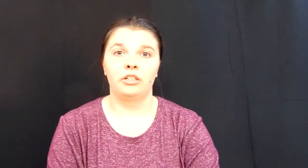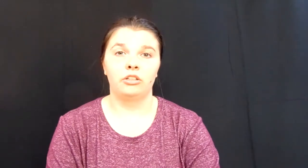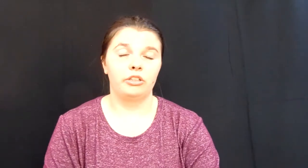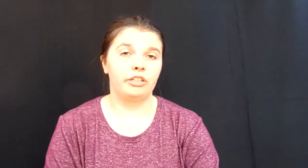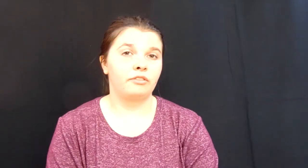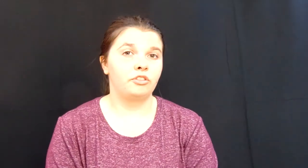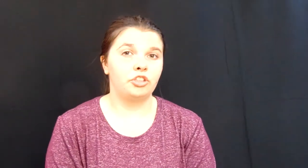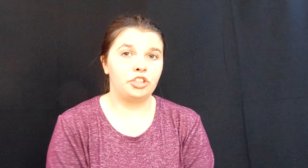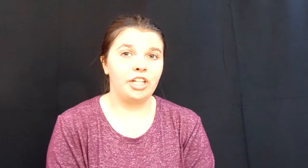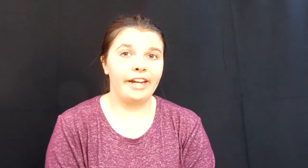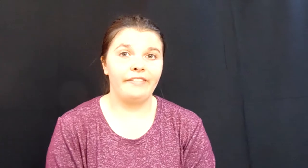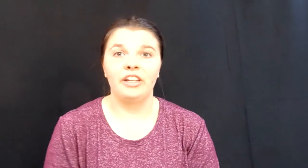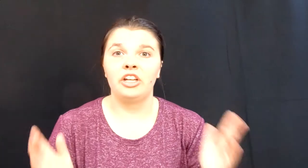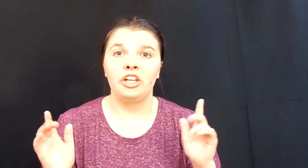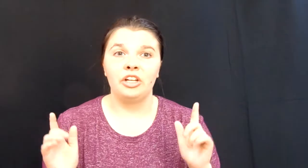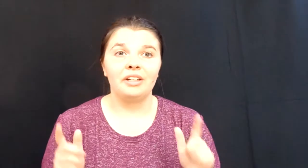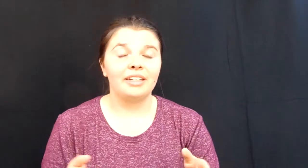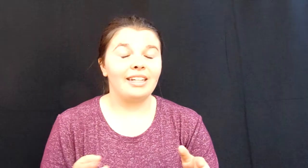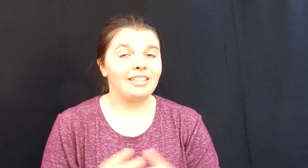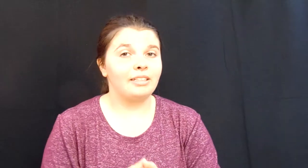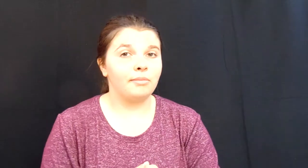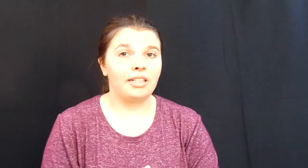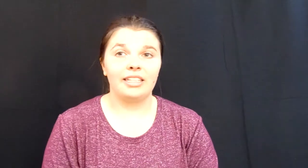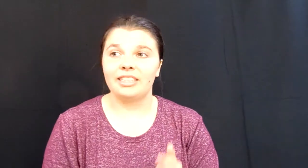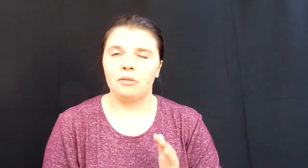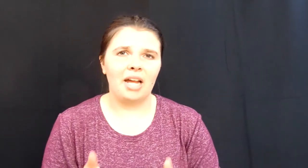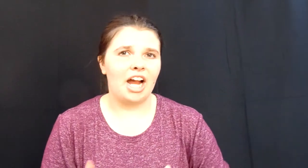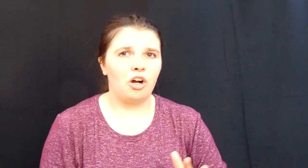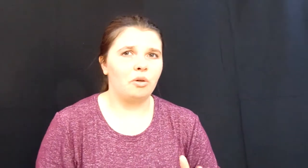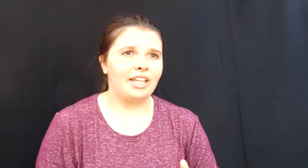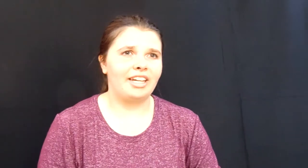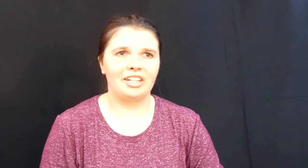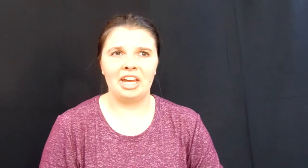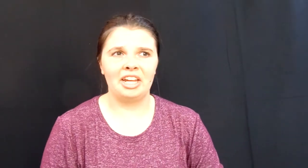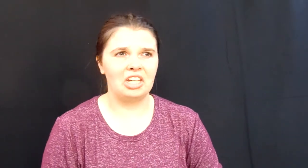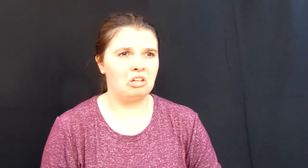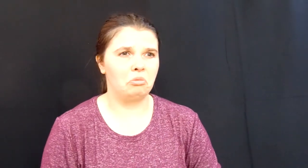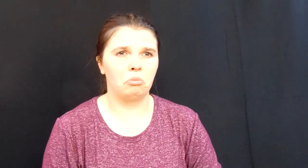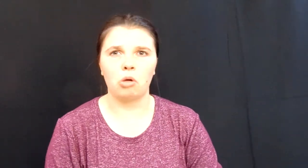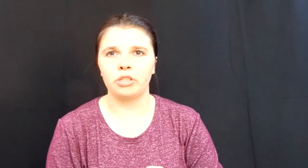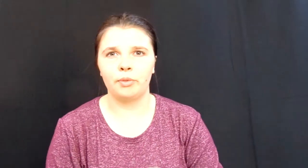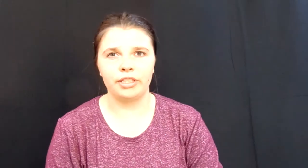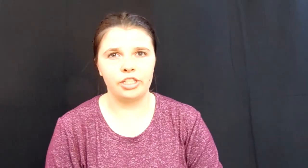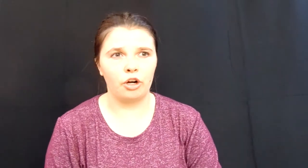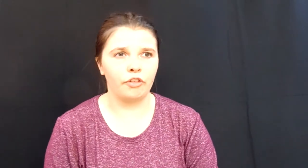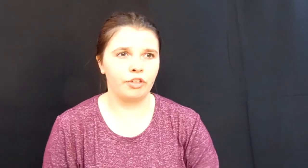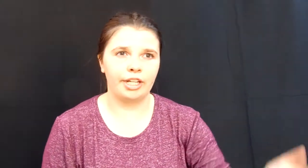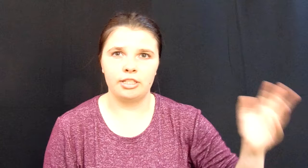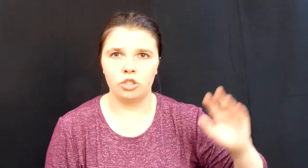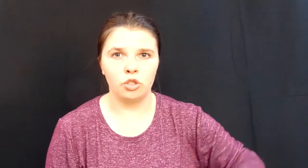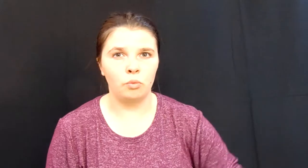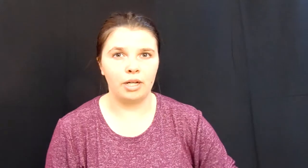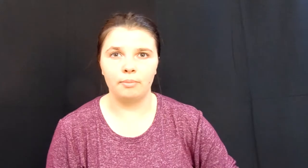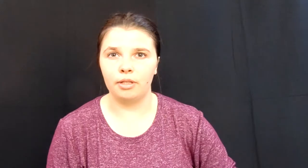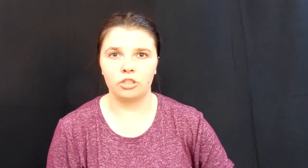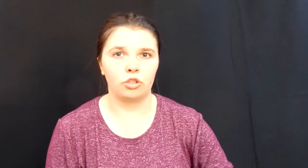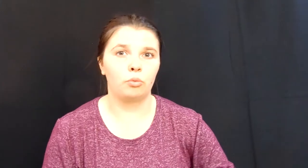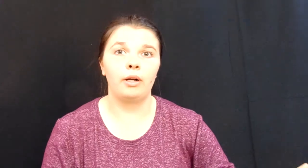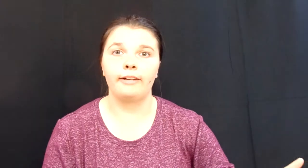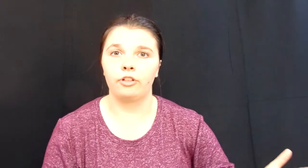to shave get some money somehow like mow someone's yard for like 20 bucks or whatever